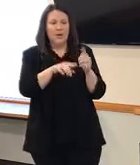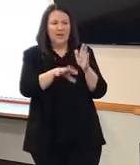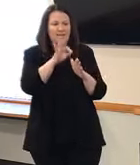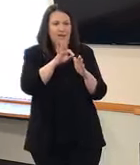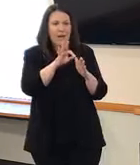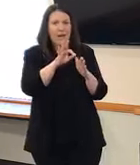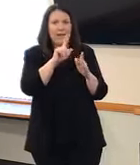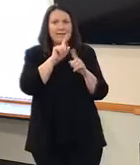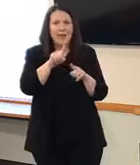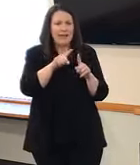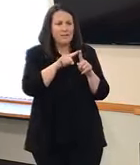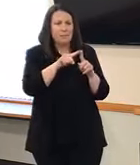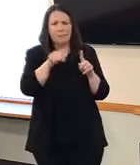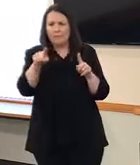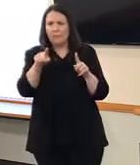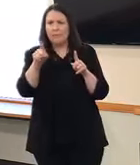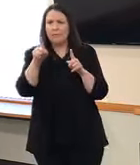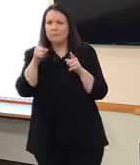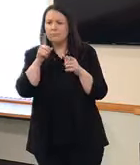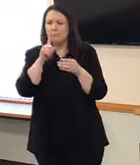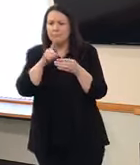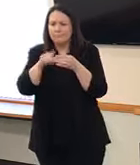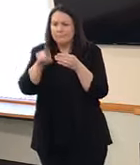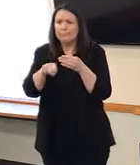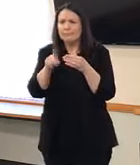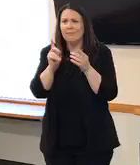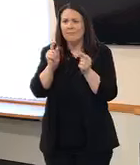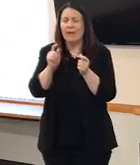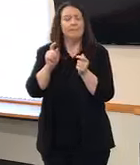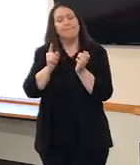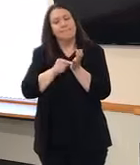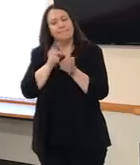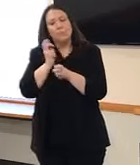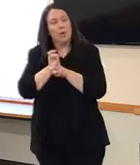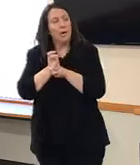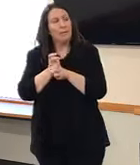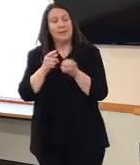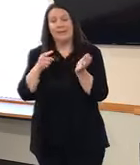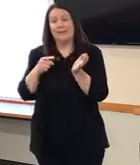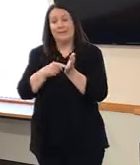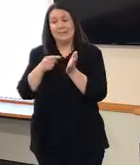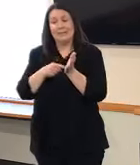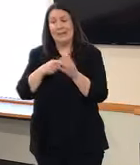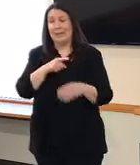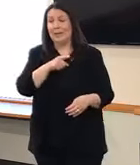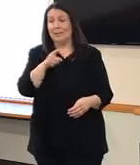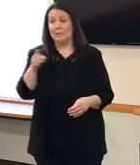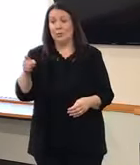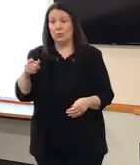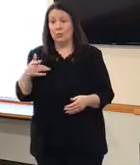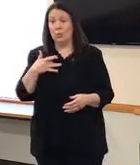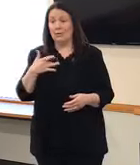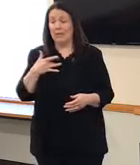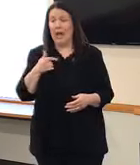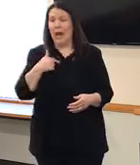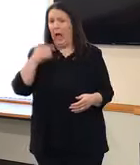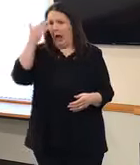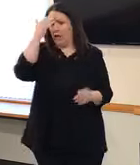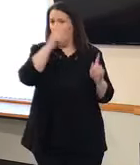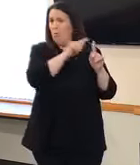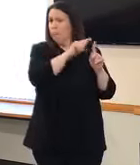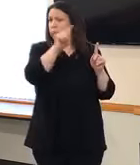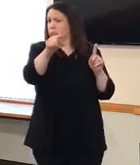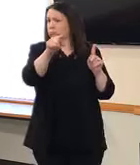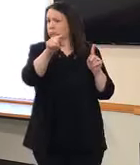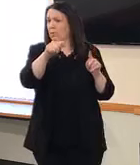attempt to draw a line around one data point and you don't really help others understand what that one